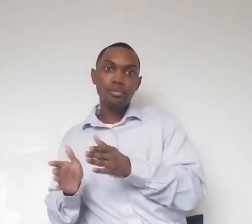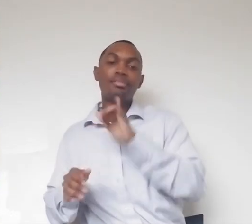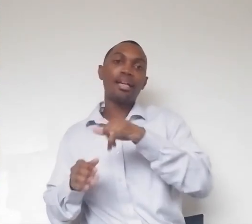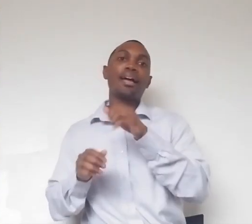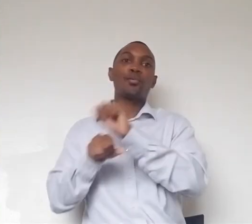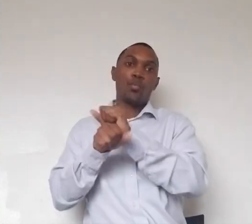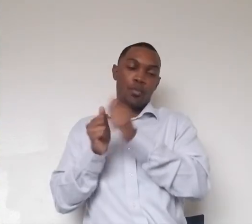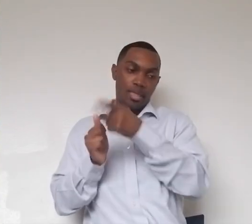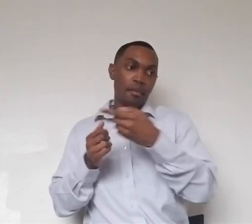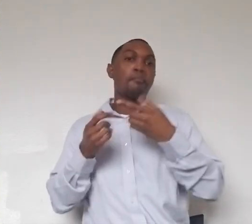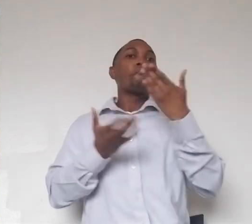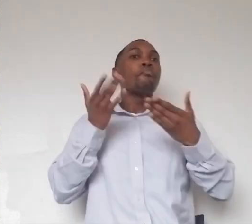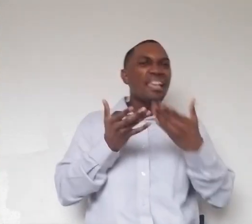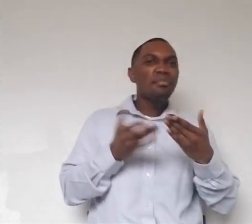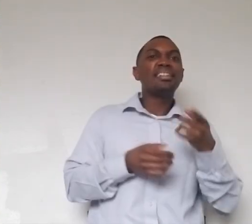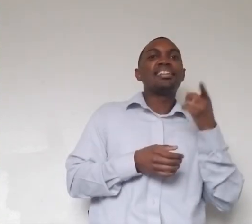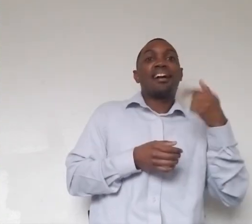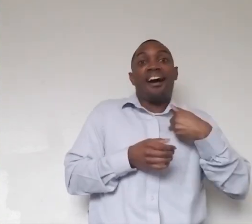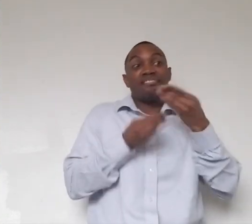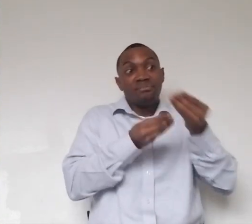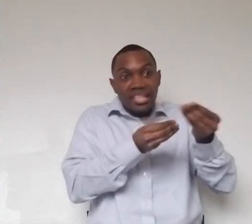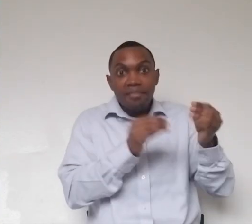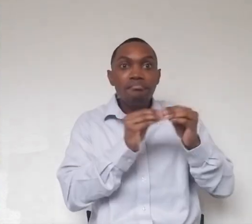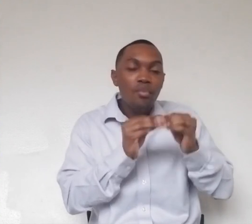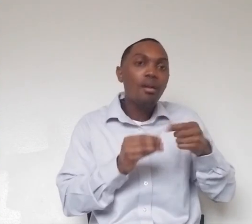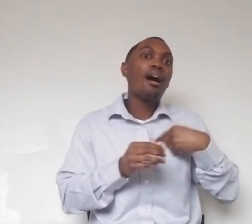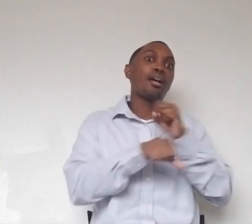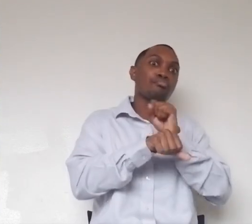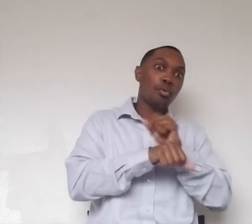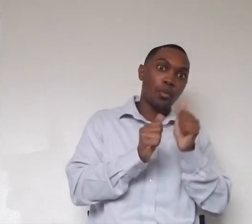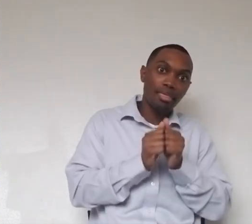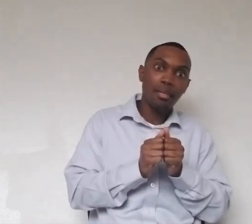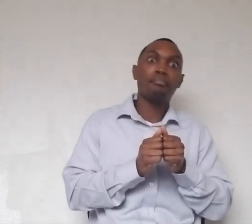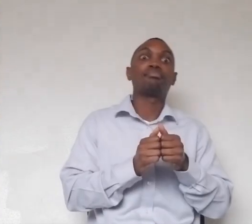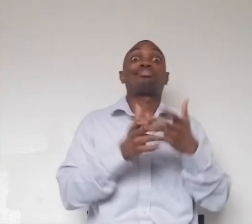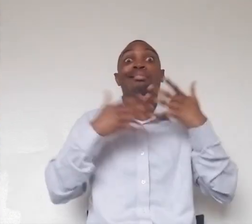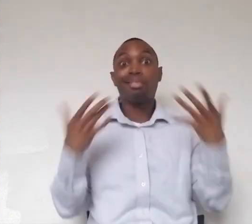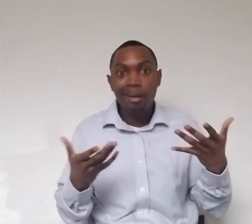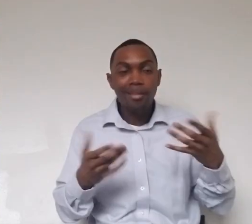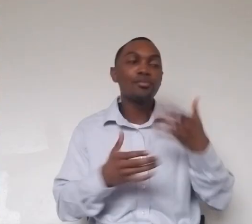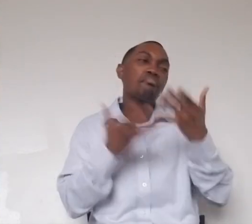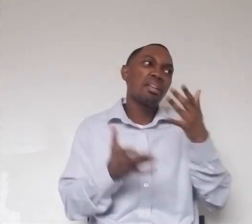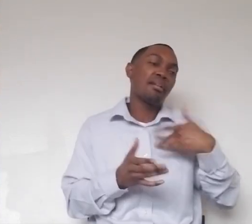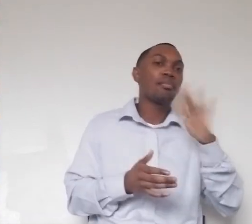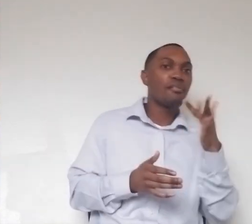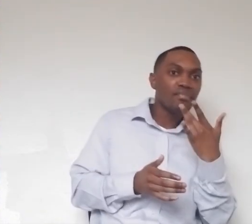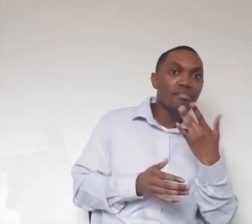the most, I might be their favorite just because I get to work with them the most at this time. but they do have personalities and they do develop